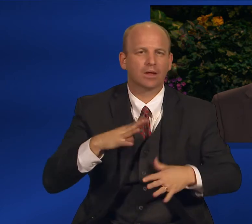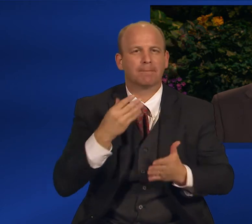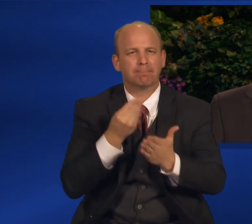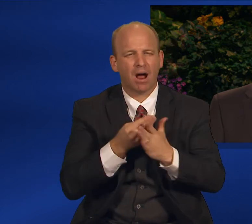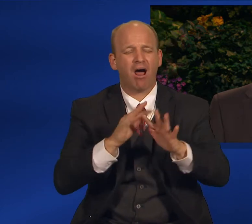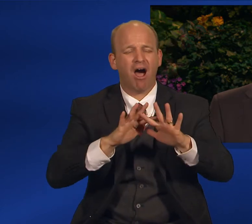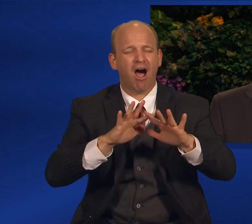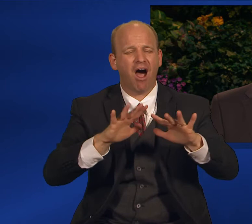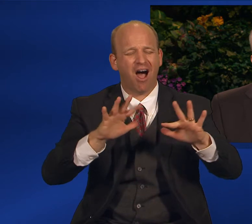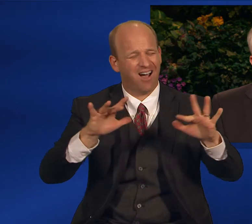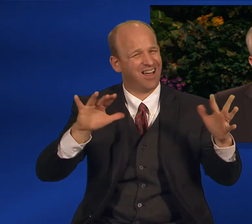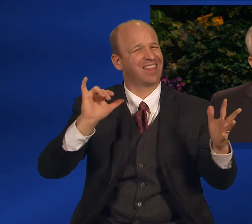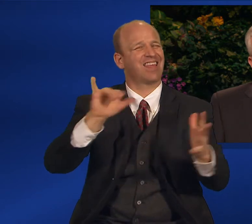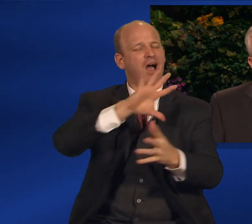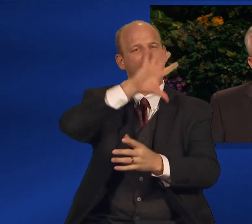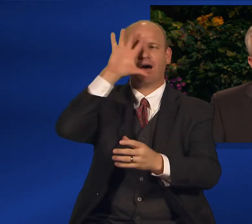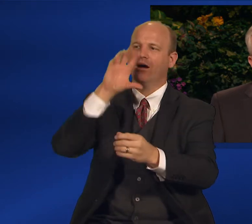redemption.